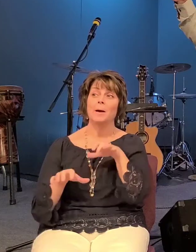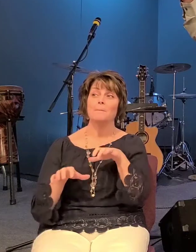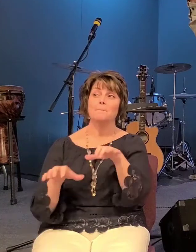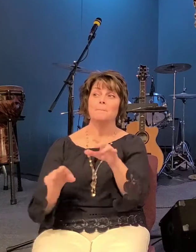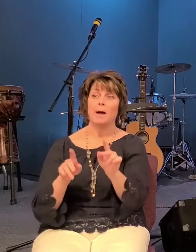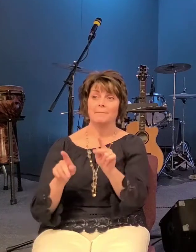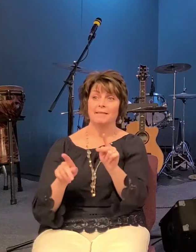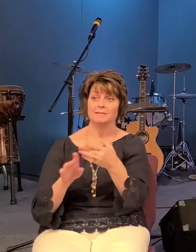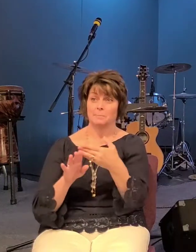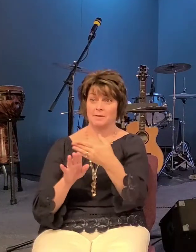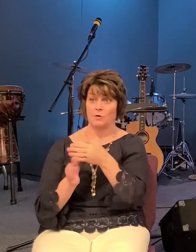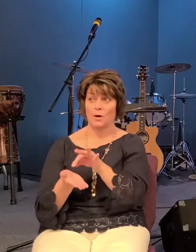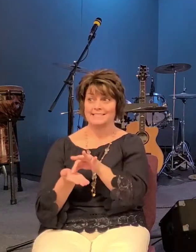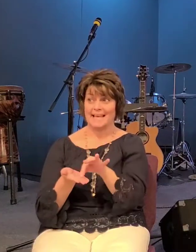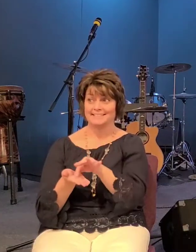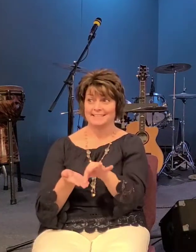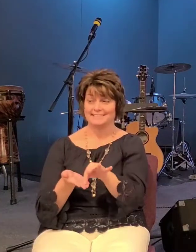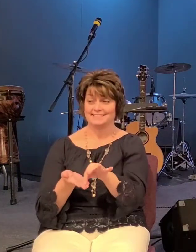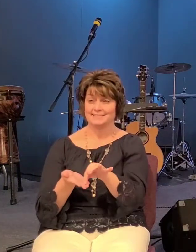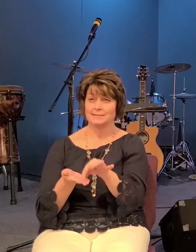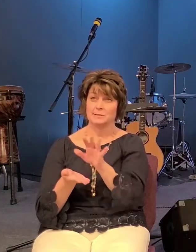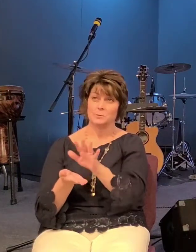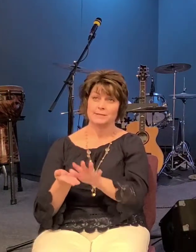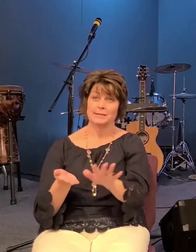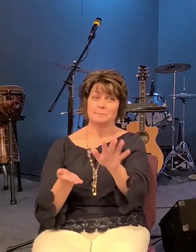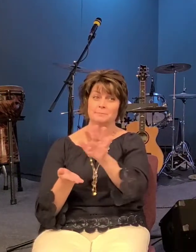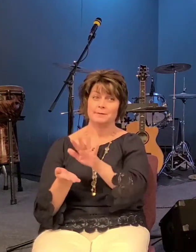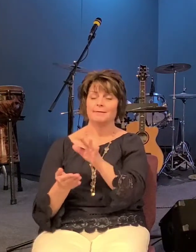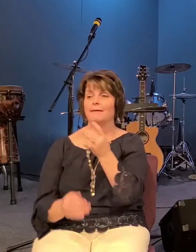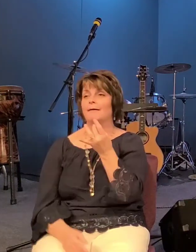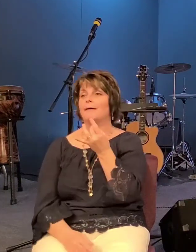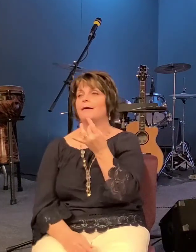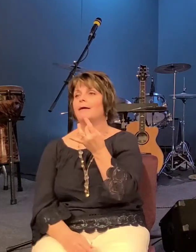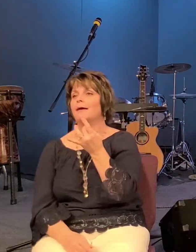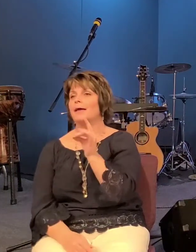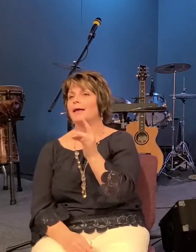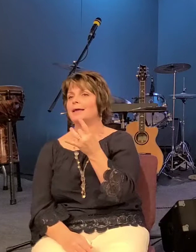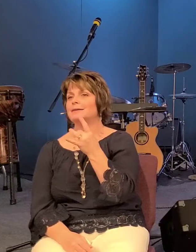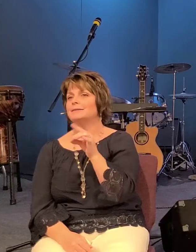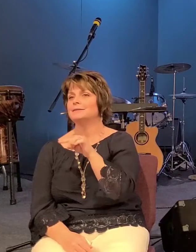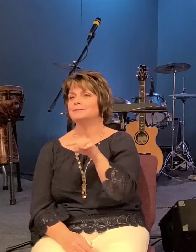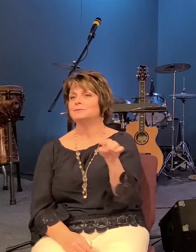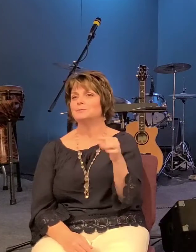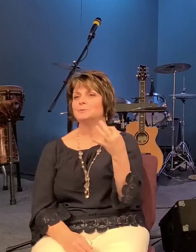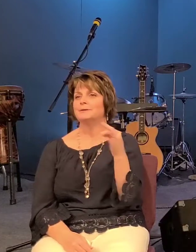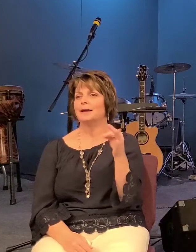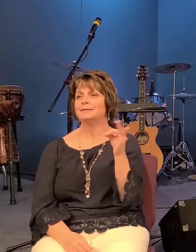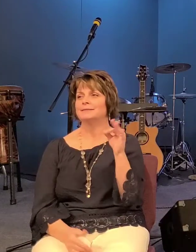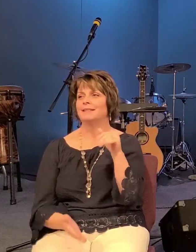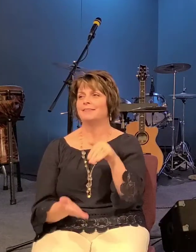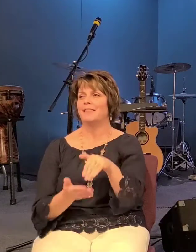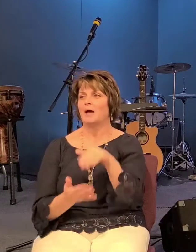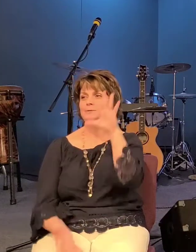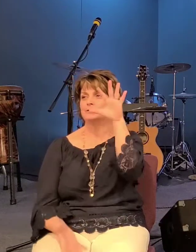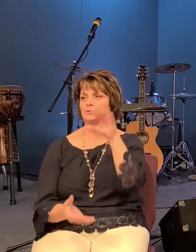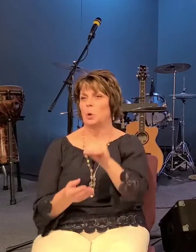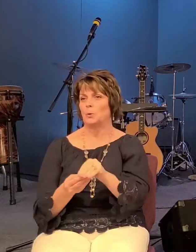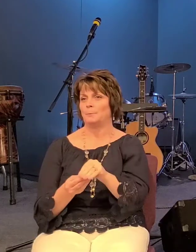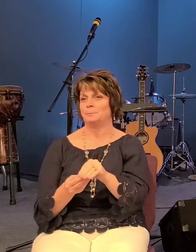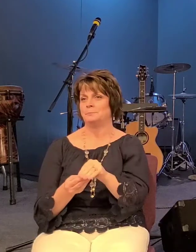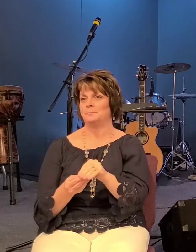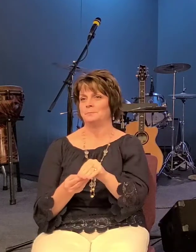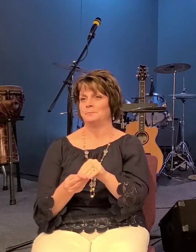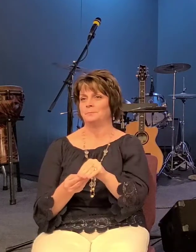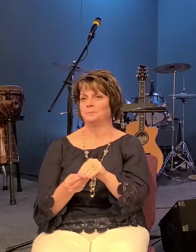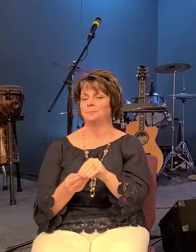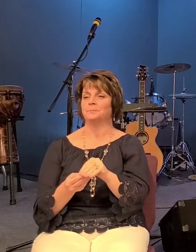the census was estimated to be about 18 to 19 000. they're expecting that number to